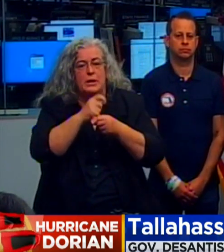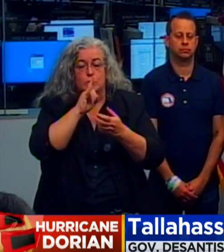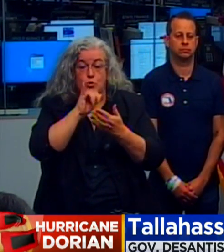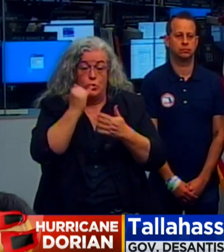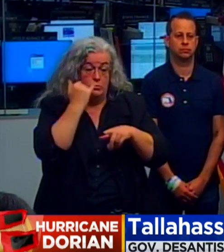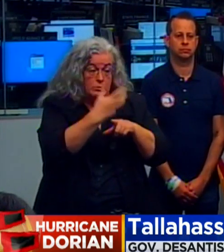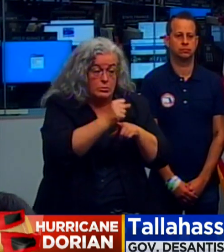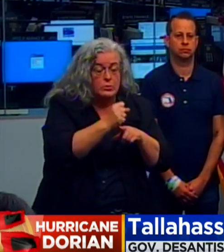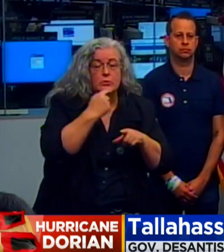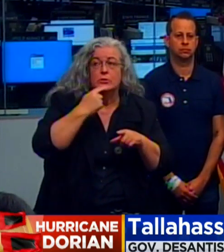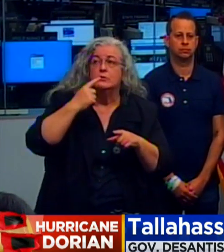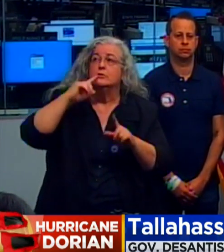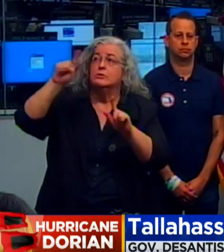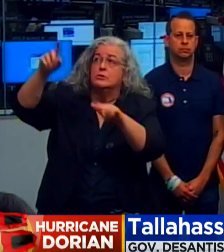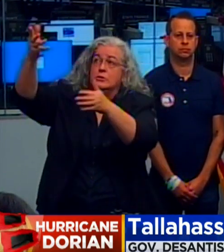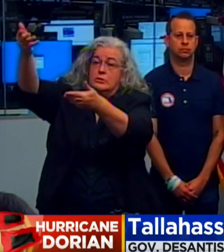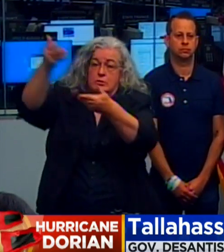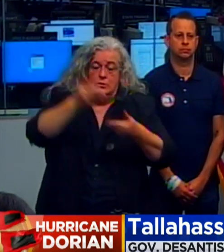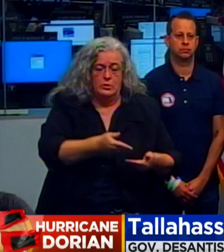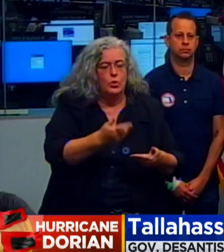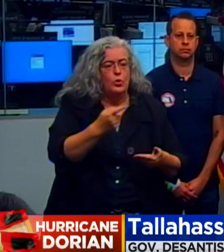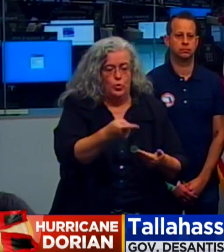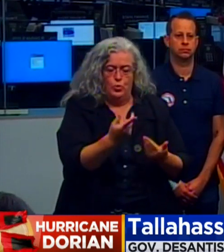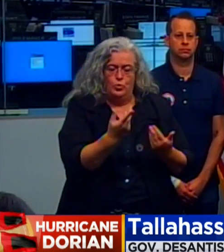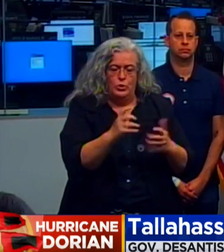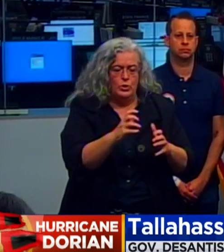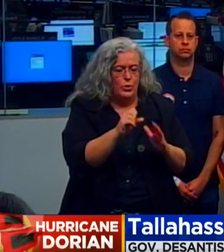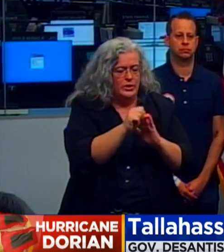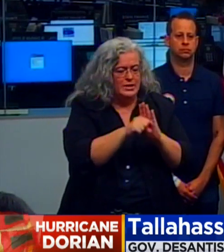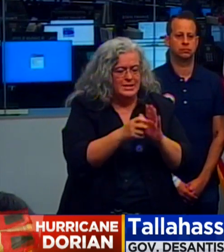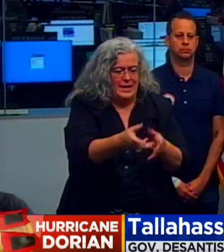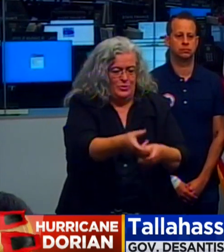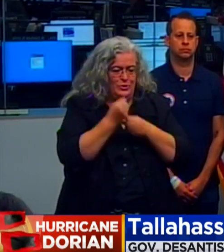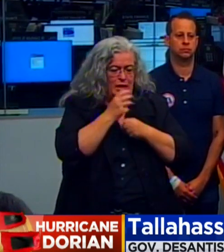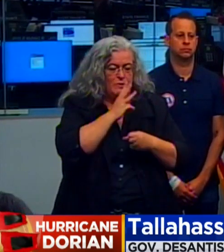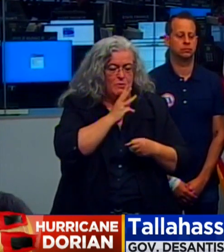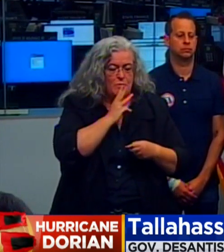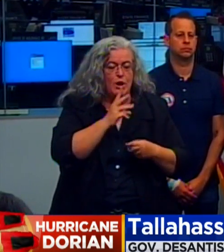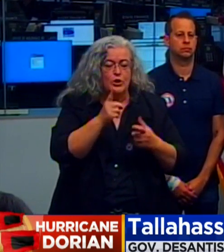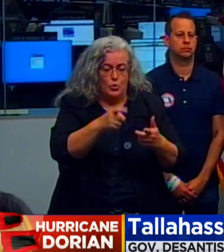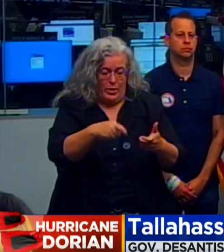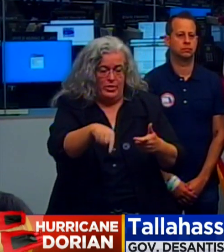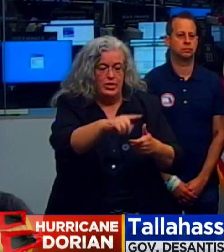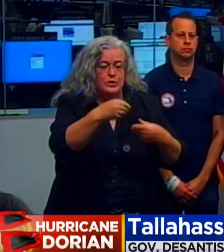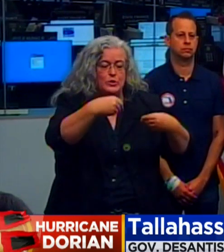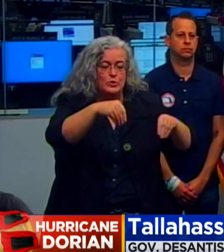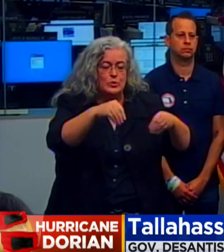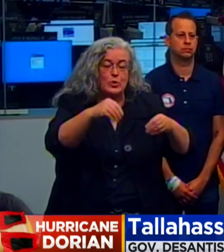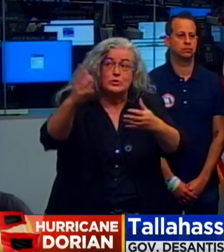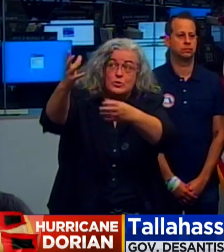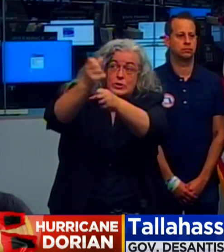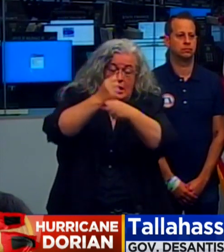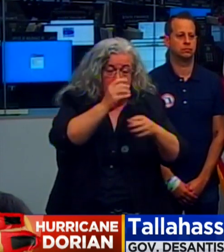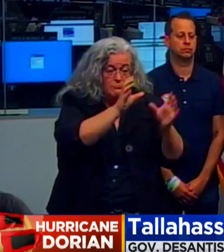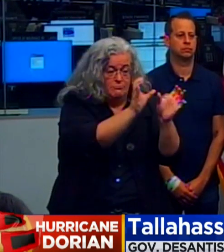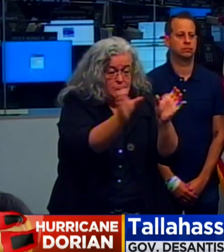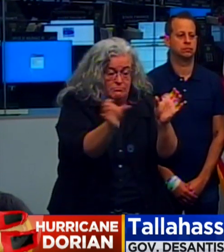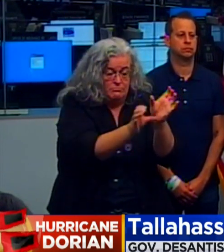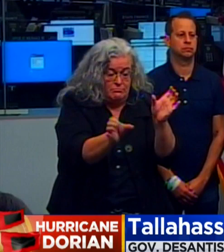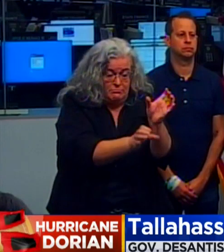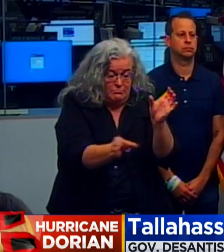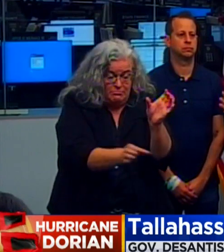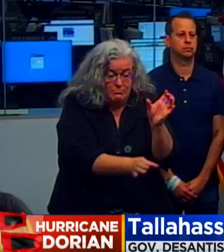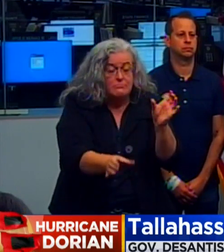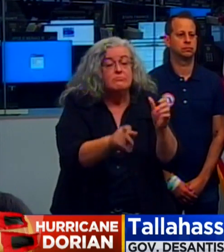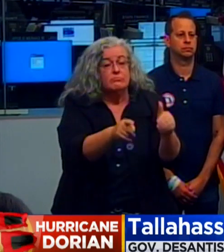reshelfed. We do not want them giving the state the water. We want that water going back on the shelves because a lot of people are preparing, which is good, but obviously the flip